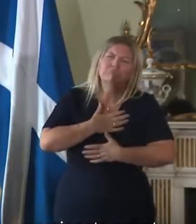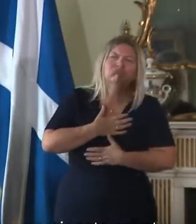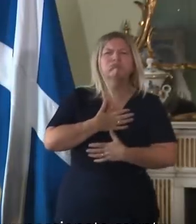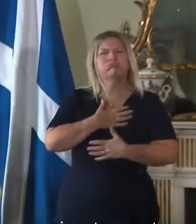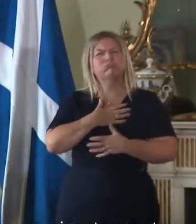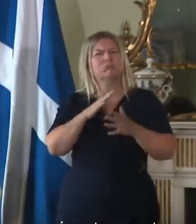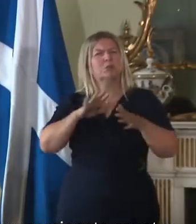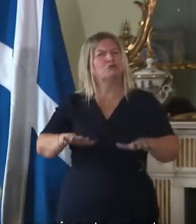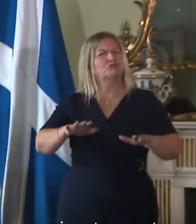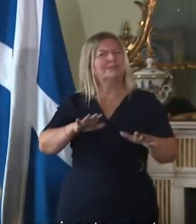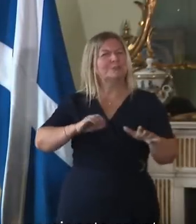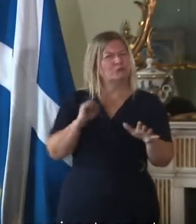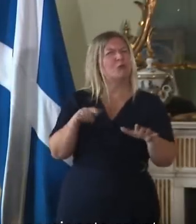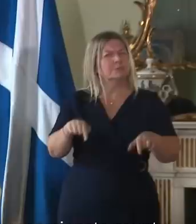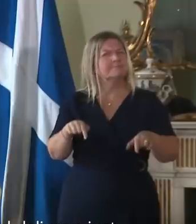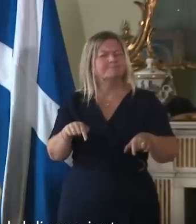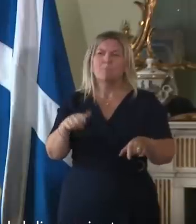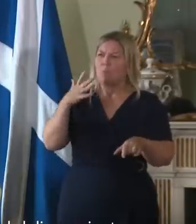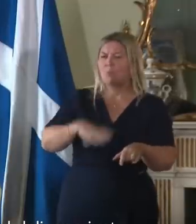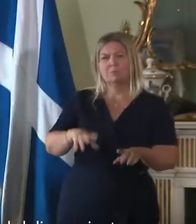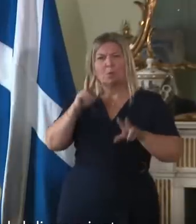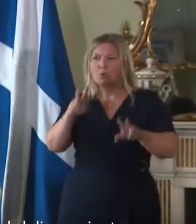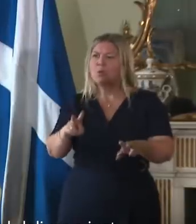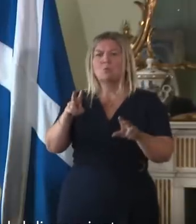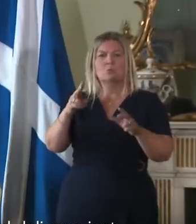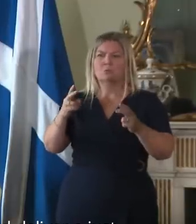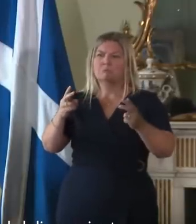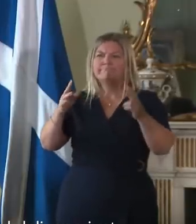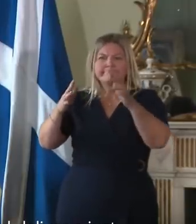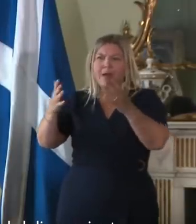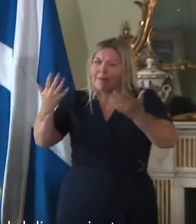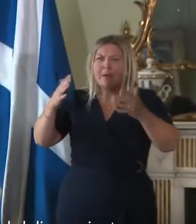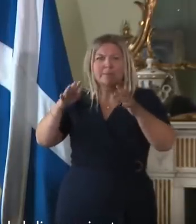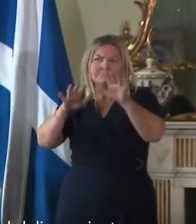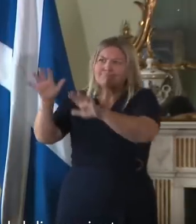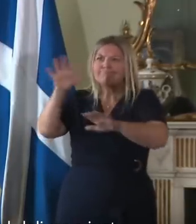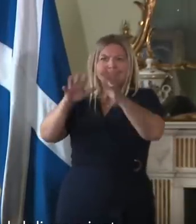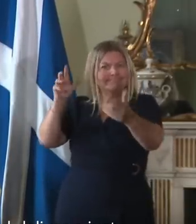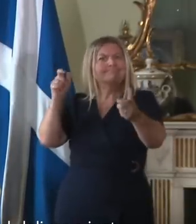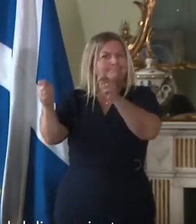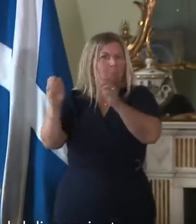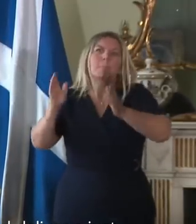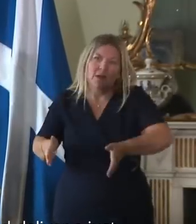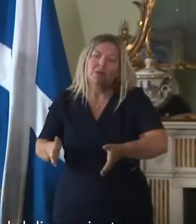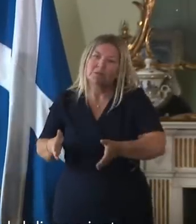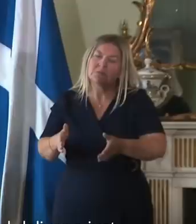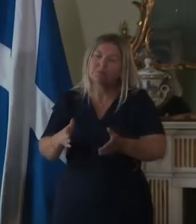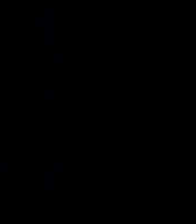And we must do everything in our power to tackle the climate and nature emergencies and deliver a just transition for all of Scotland. everything in Scotland.